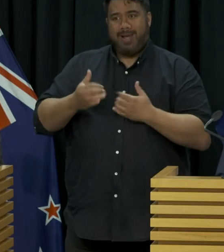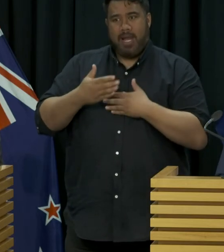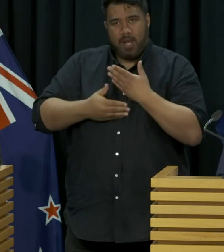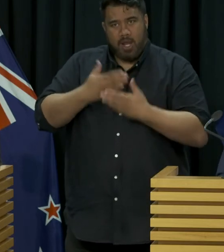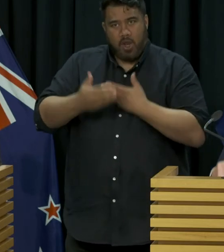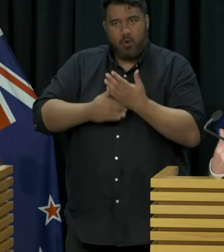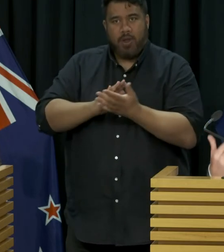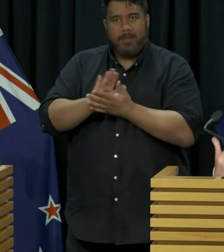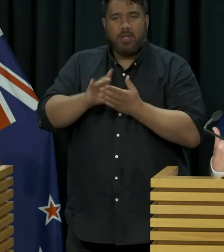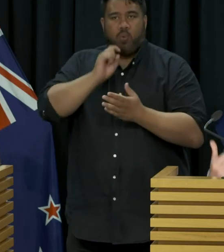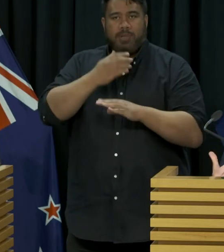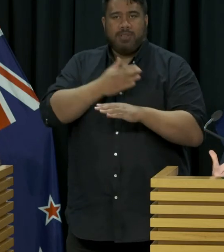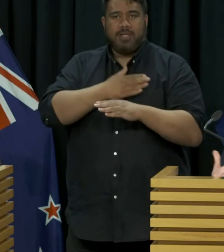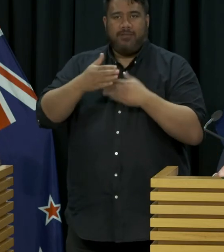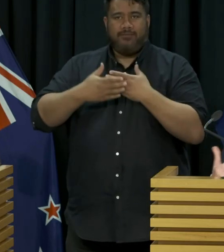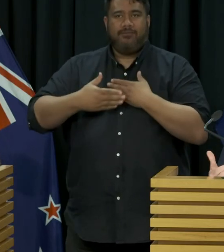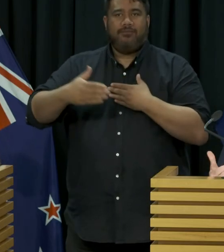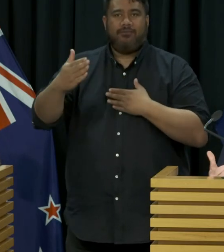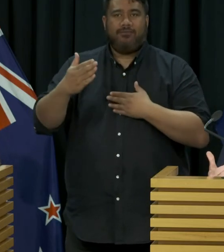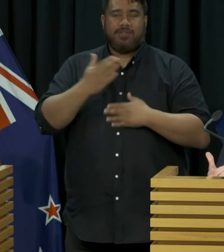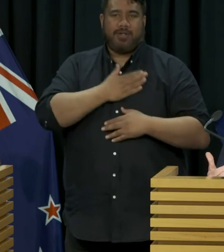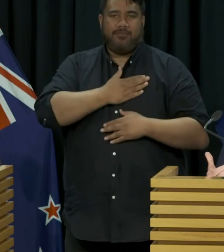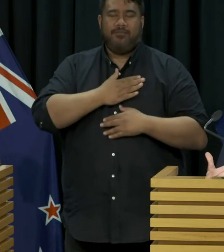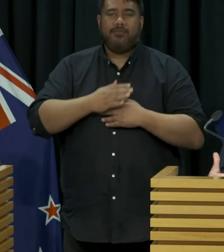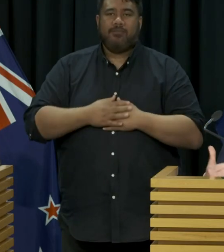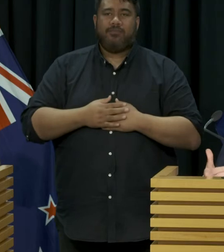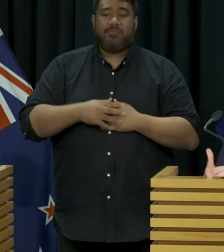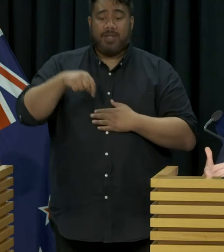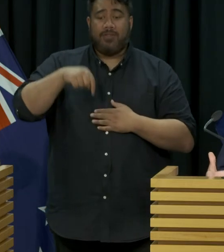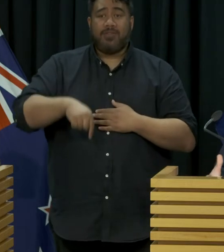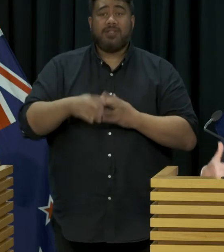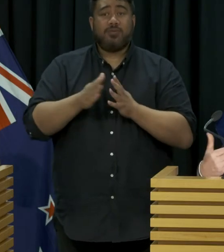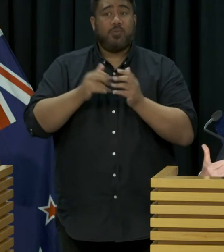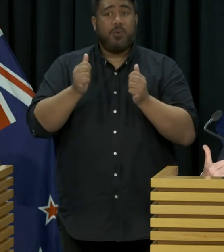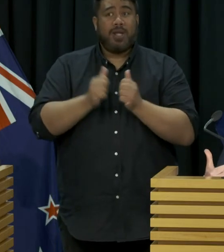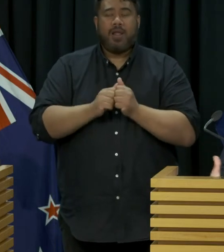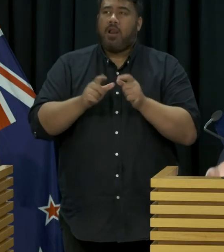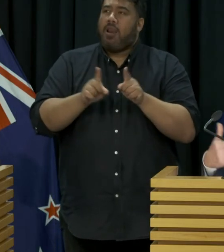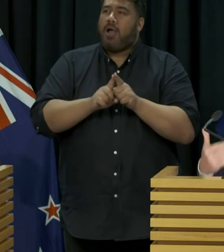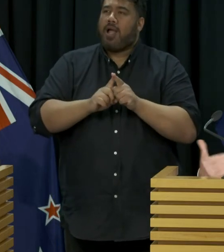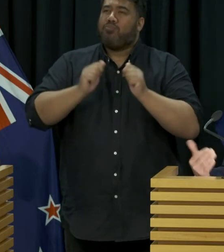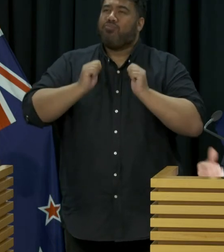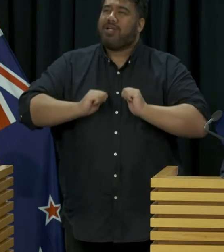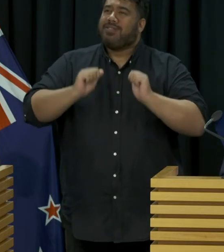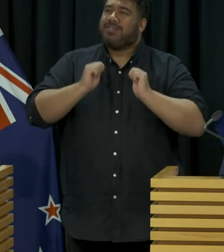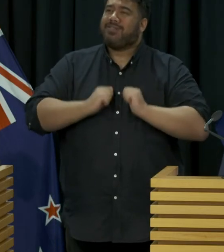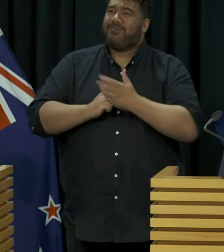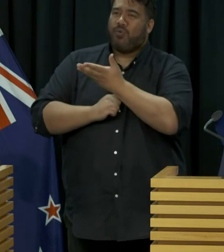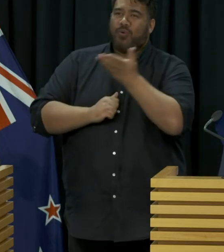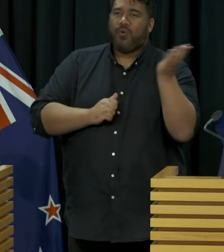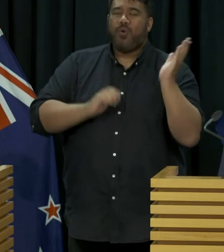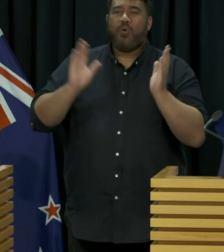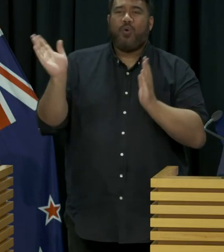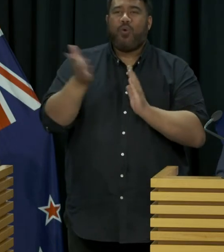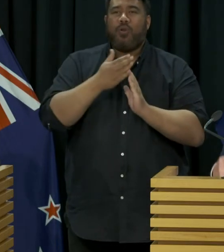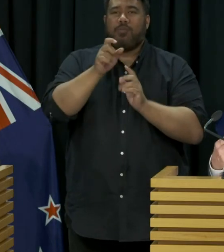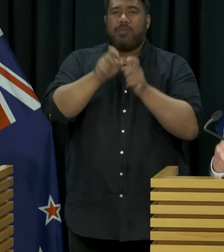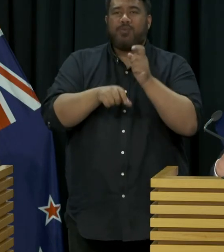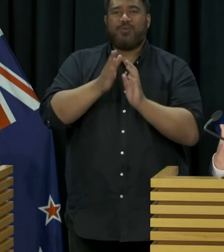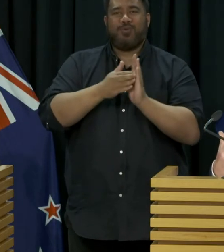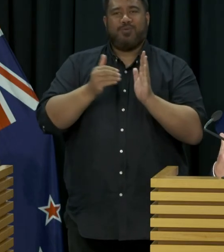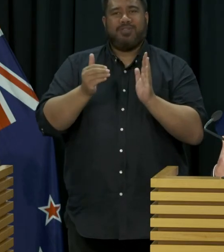comment I would make is this is a really good opportunity this long weekend for us to in a sense rehearse what we will need to do over the Christmas break